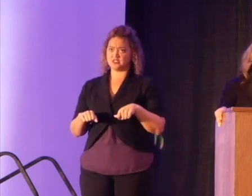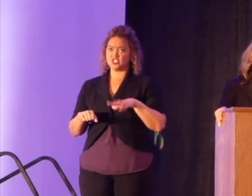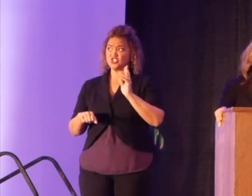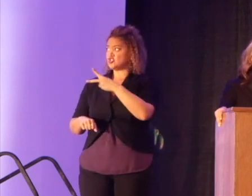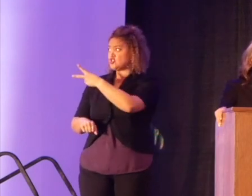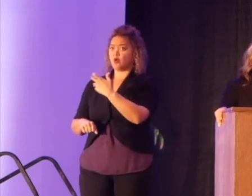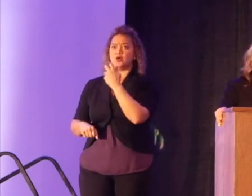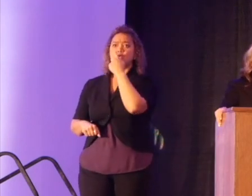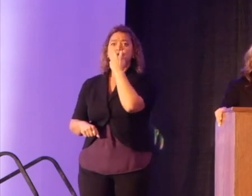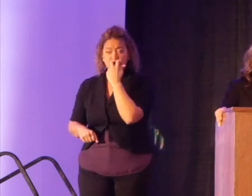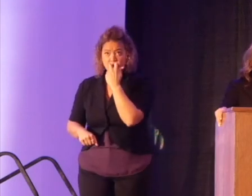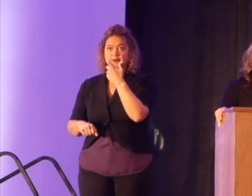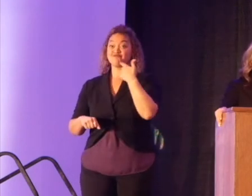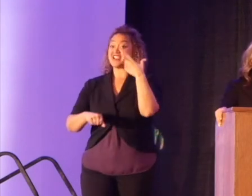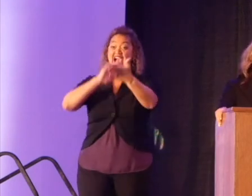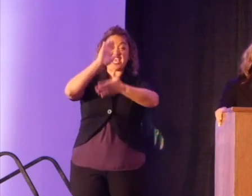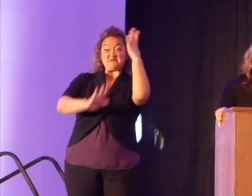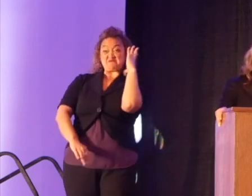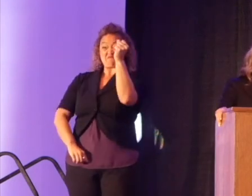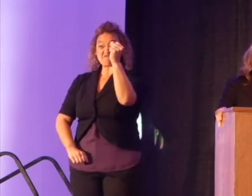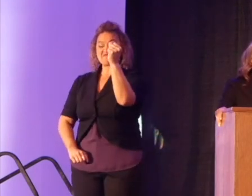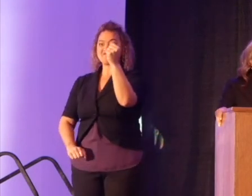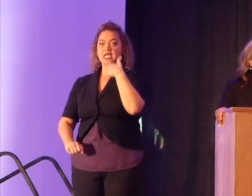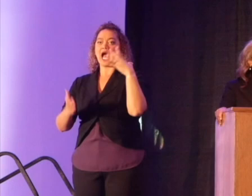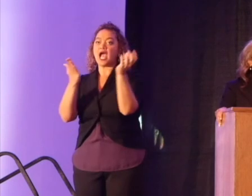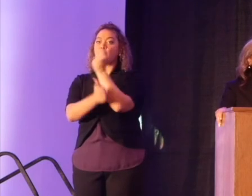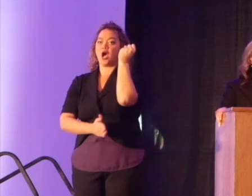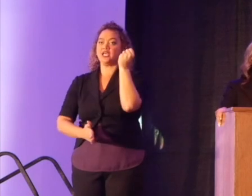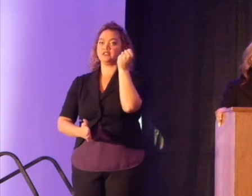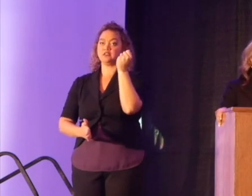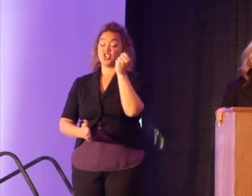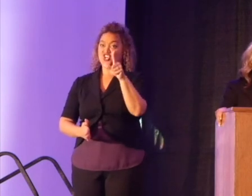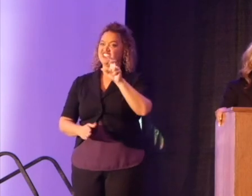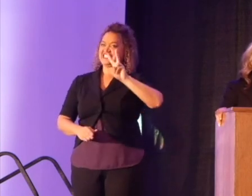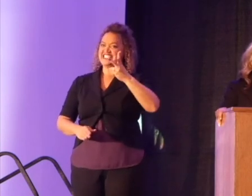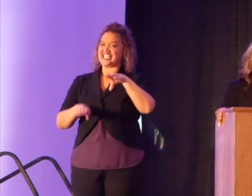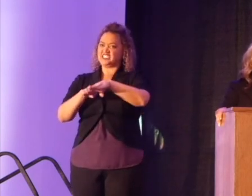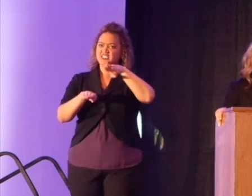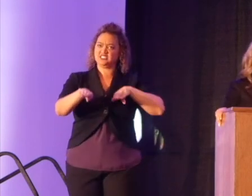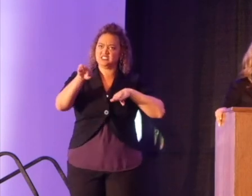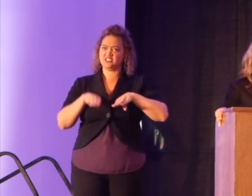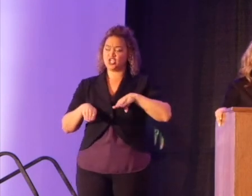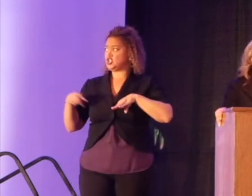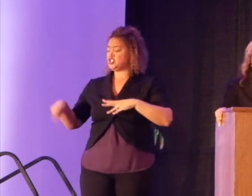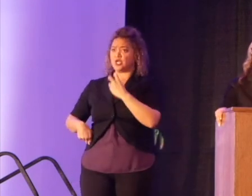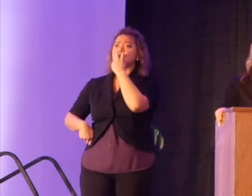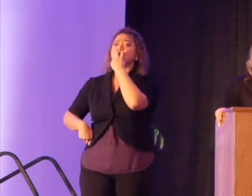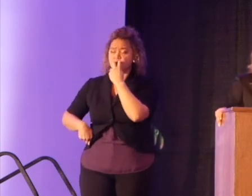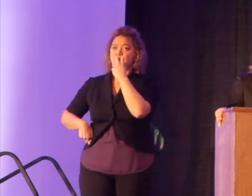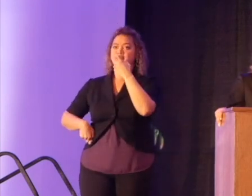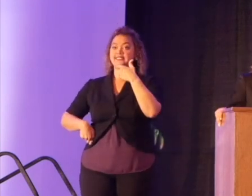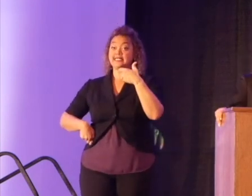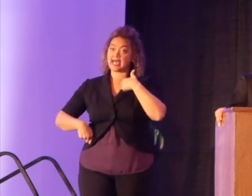ran, and I won. She had me take another step back. She blew her whistle, we ran, and